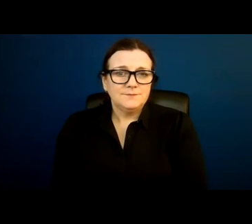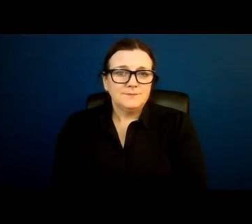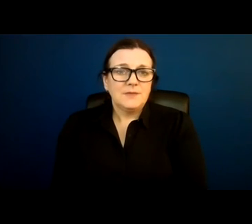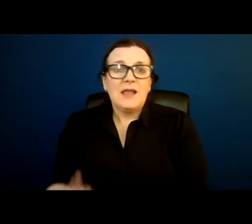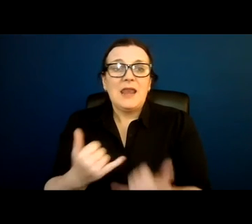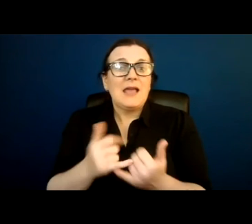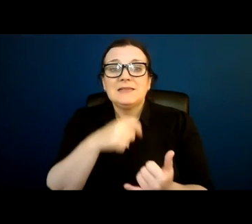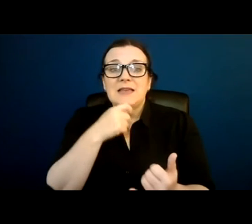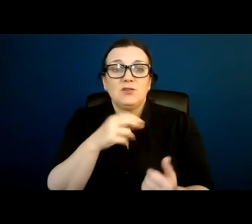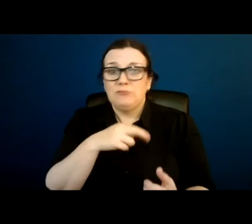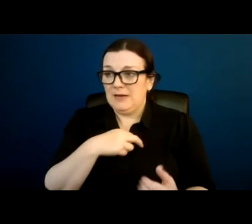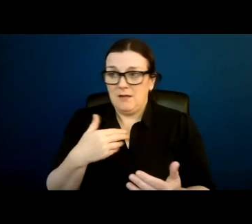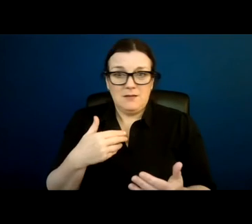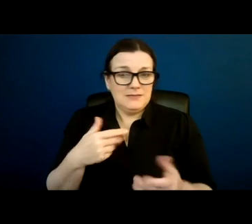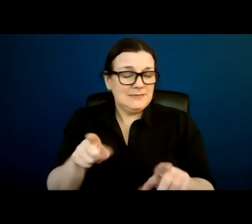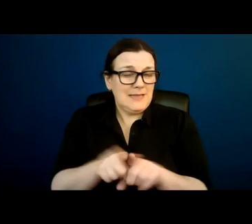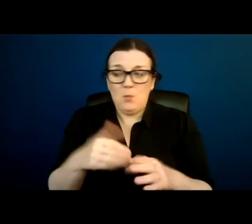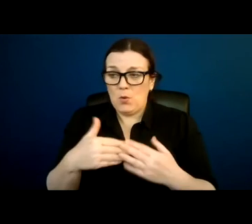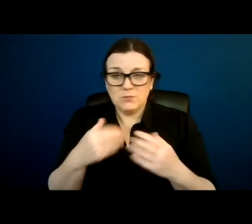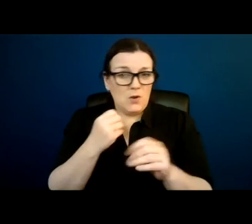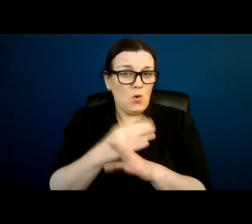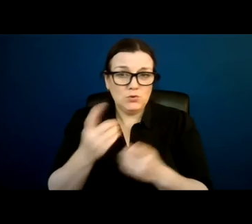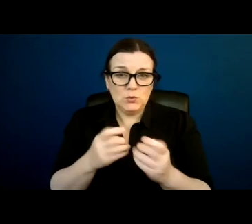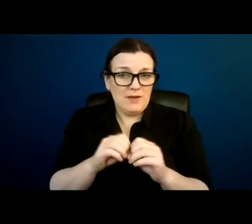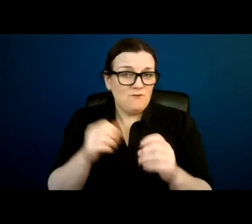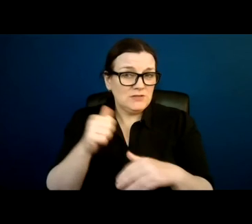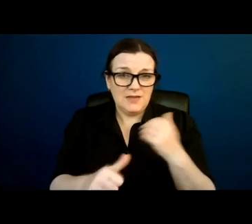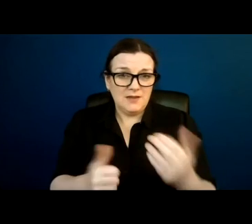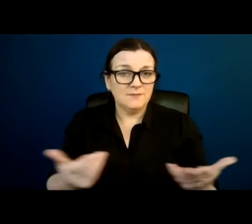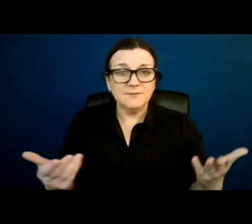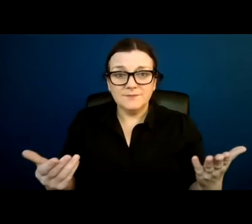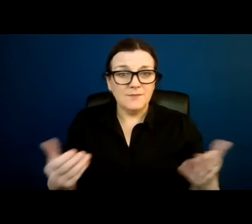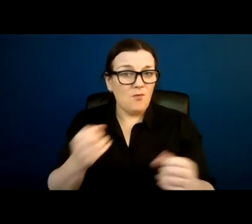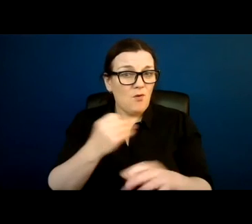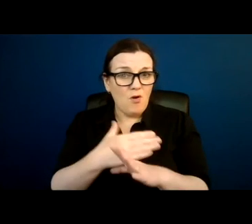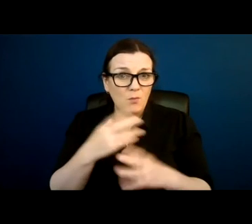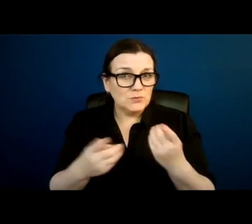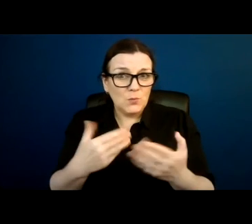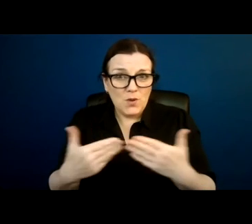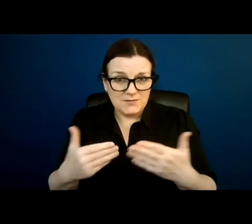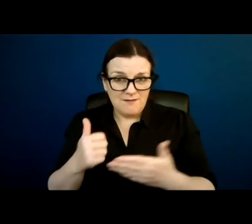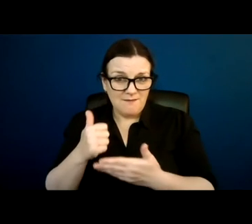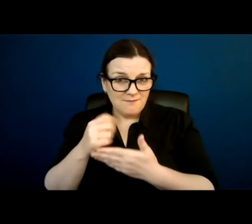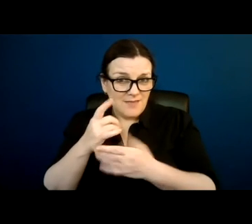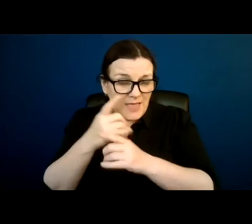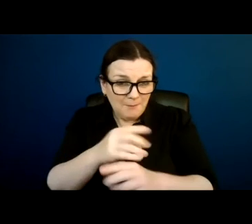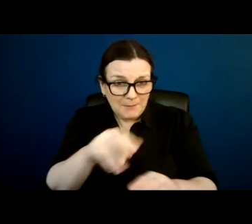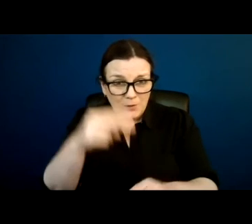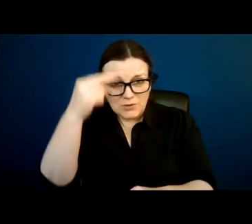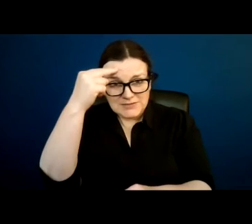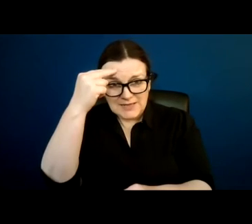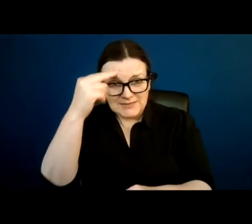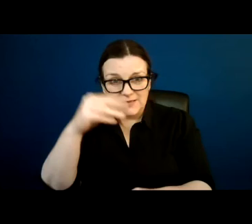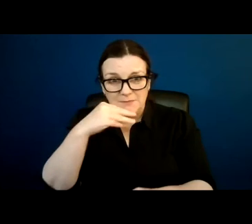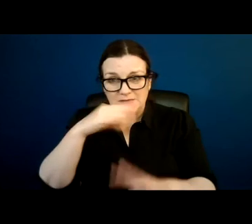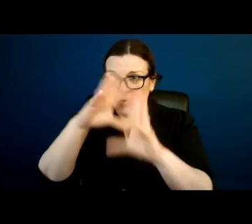nothing more than what we all do every day anyway. All we're doing is helping people understand. And I do mean the culture